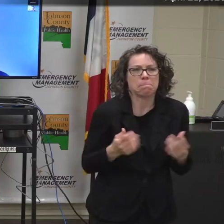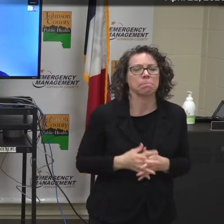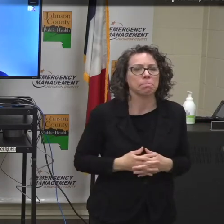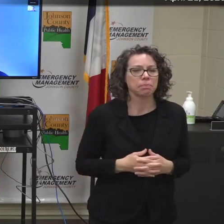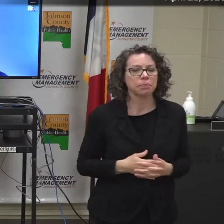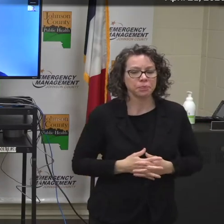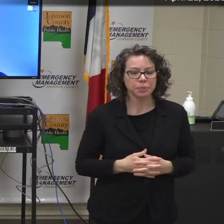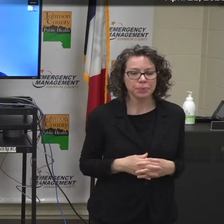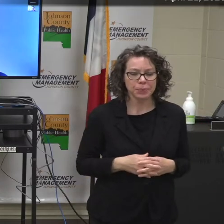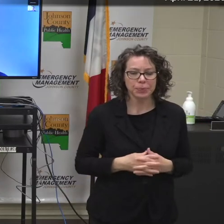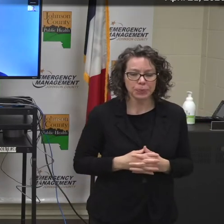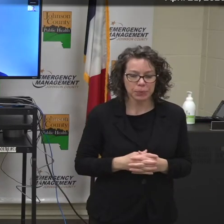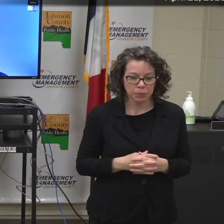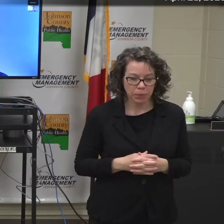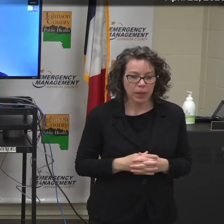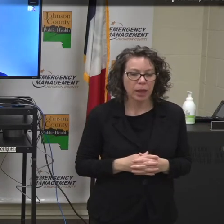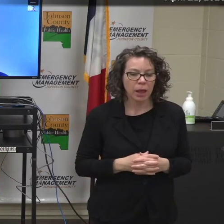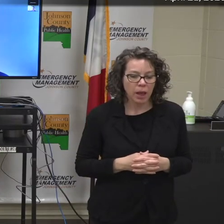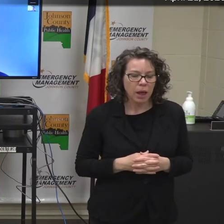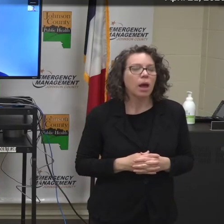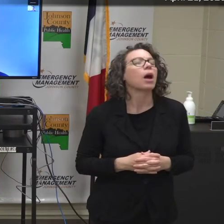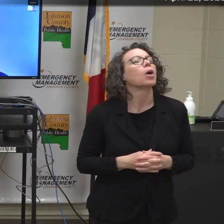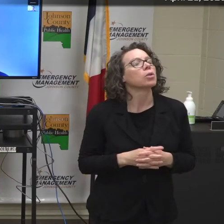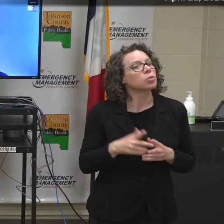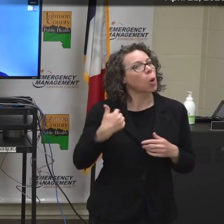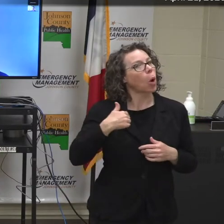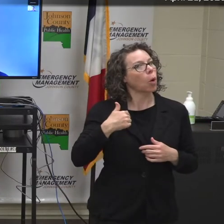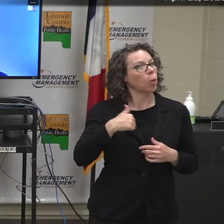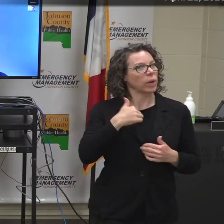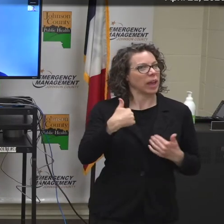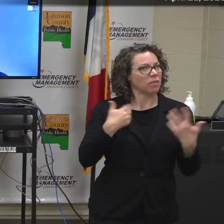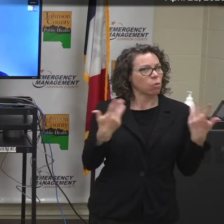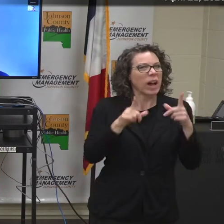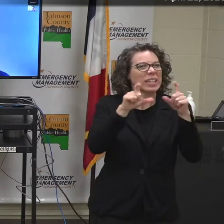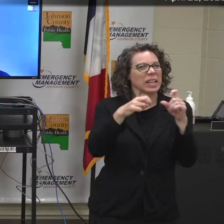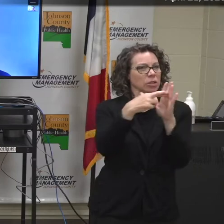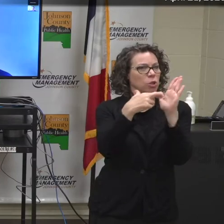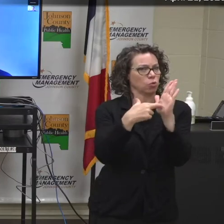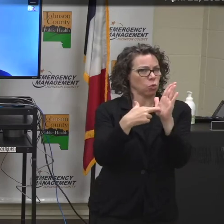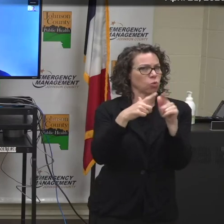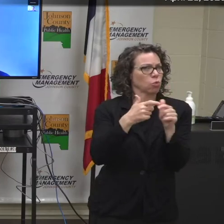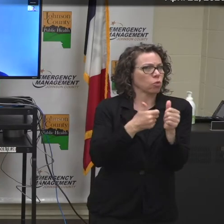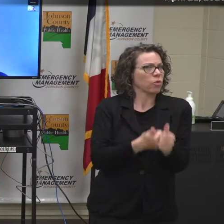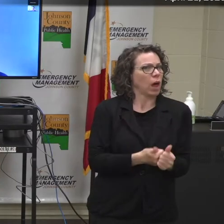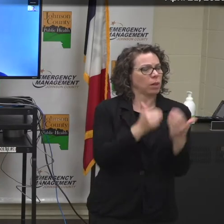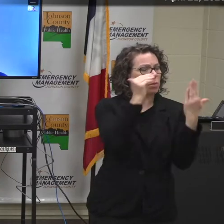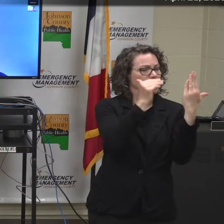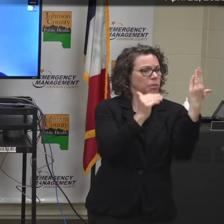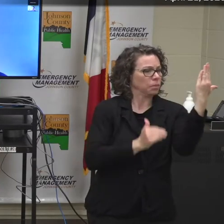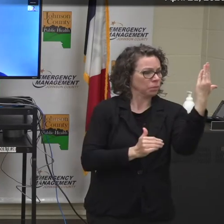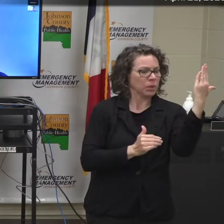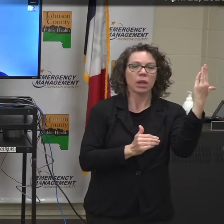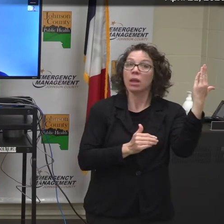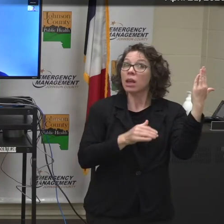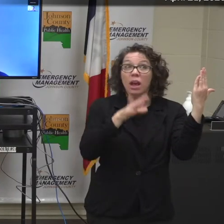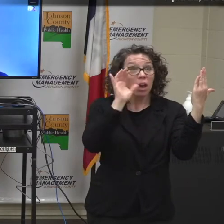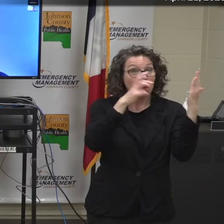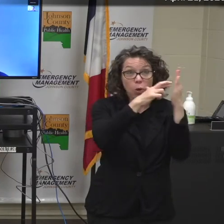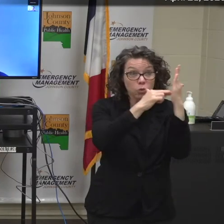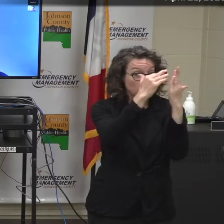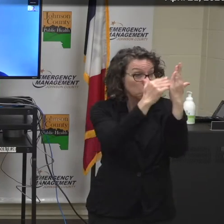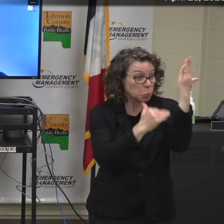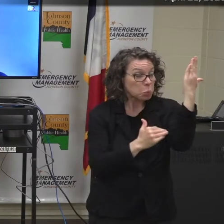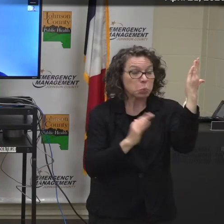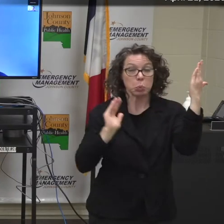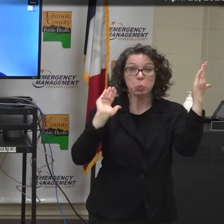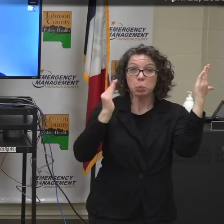We have a number of testing guidelines for patients. We have not changed those in the last several days.